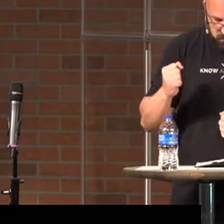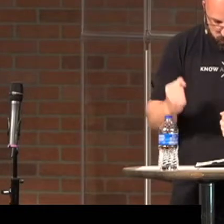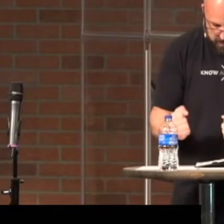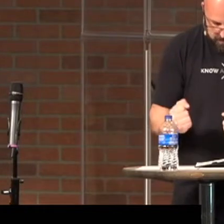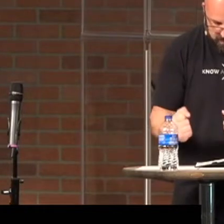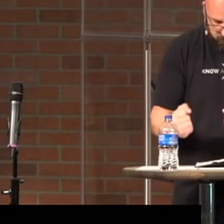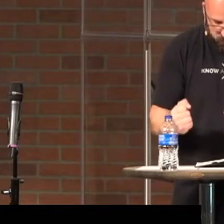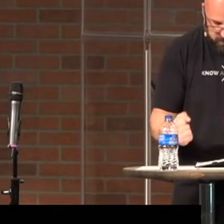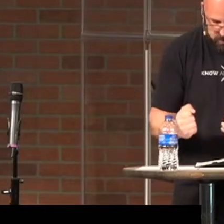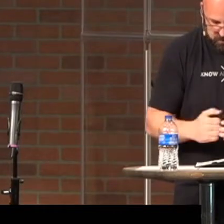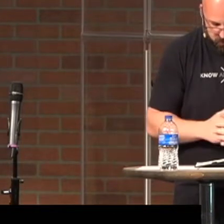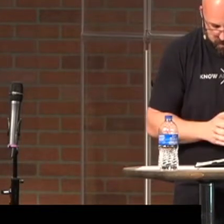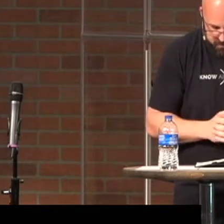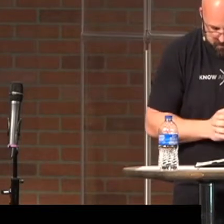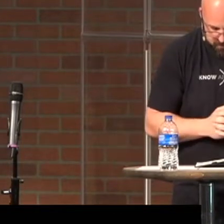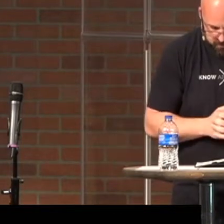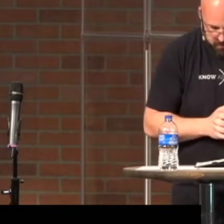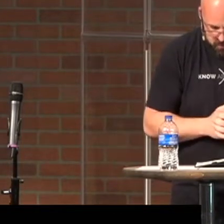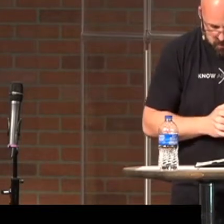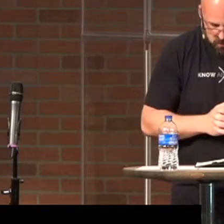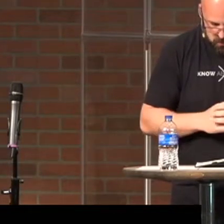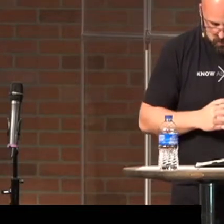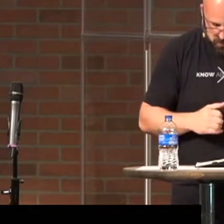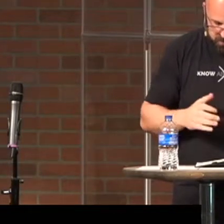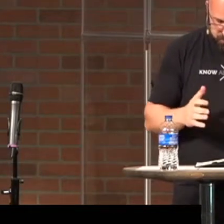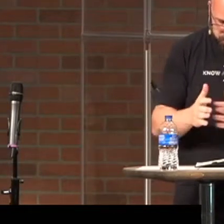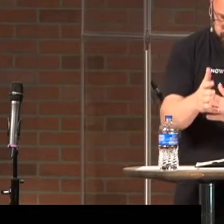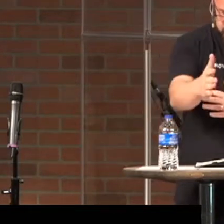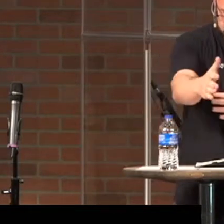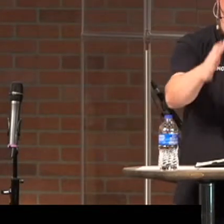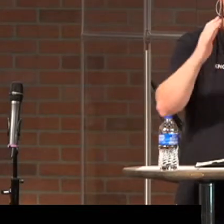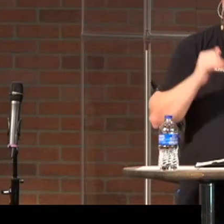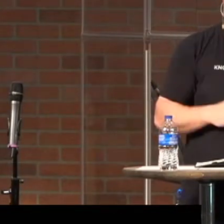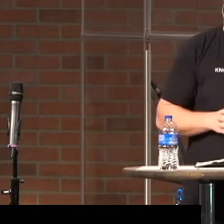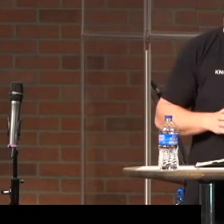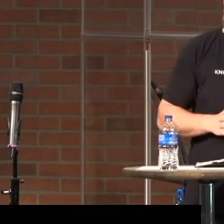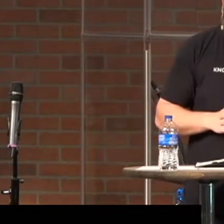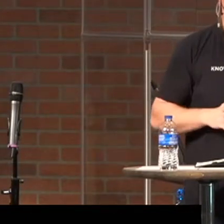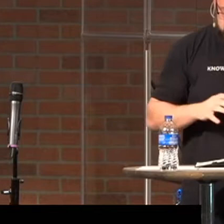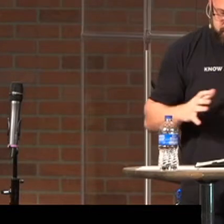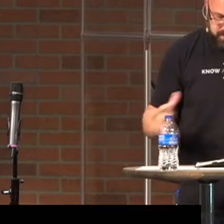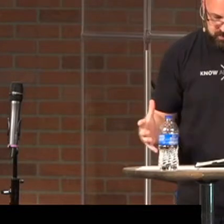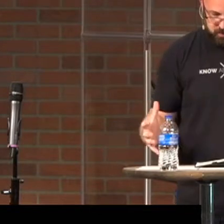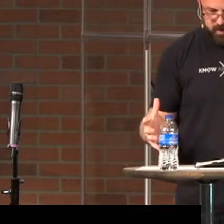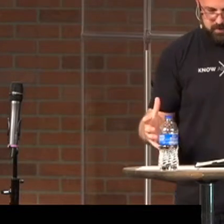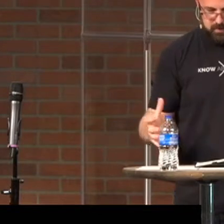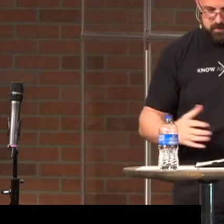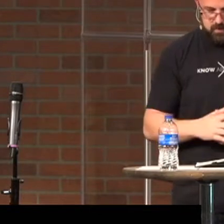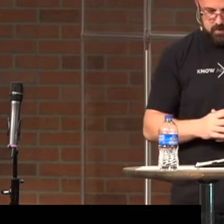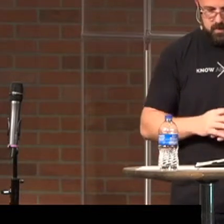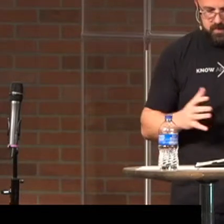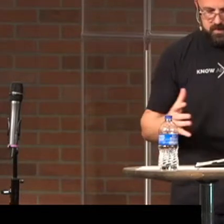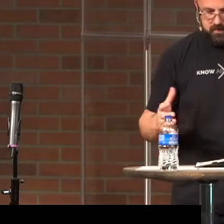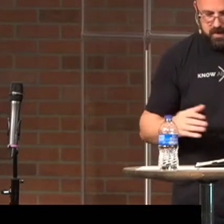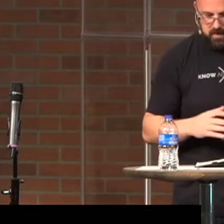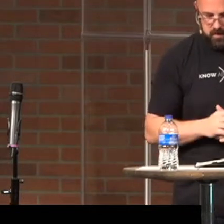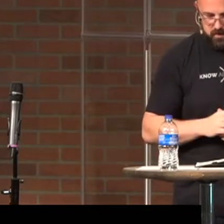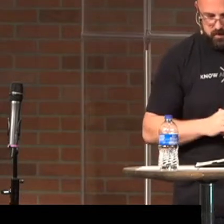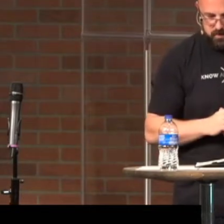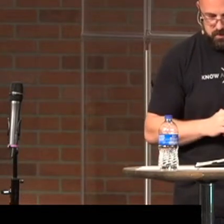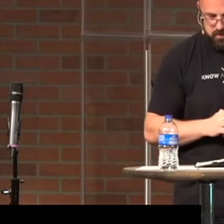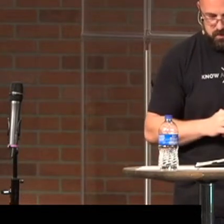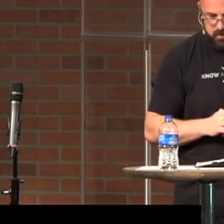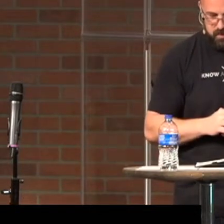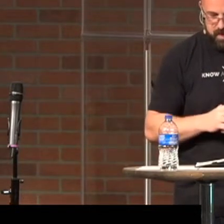His very great and precious promises so that through them you may participate in the divine